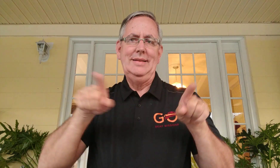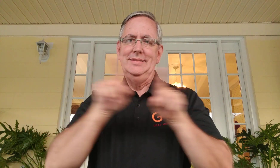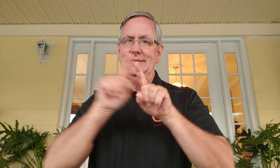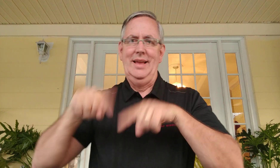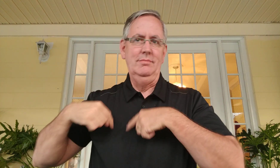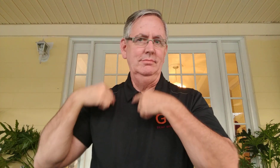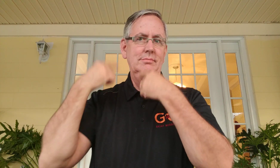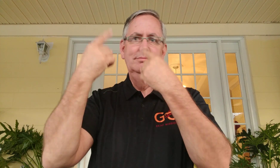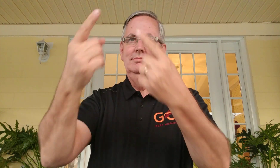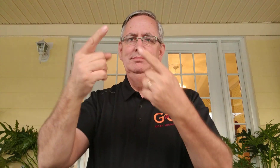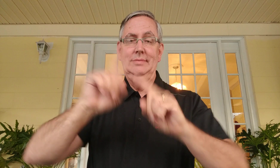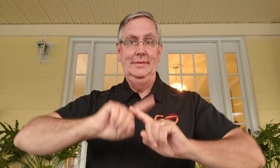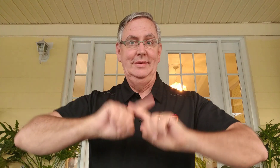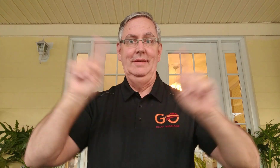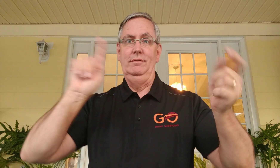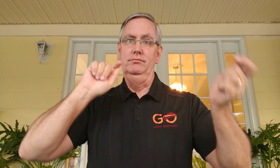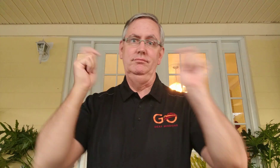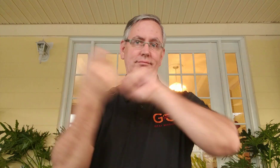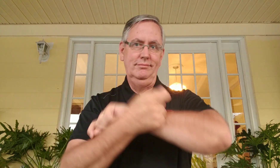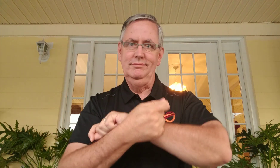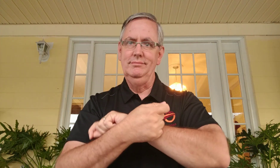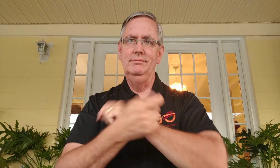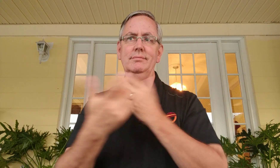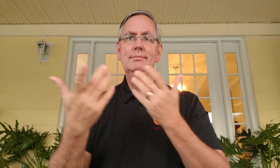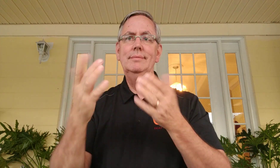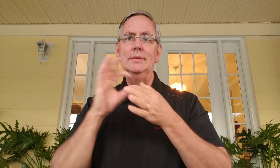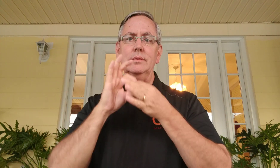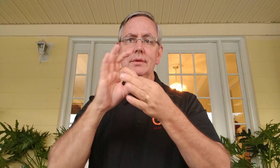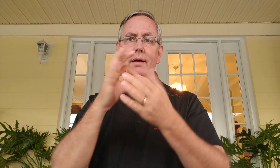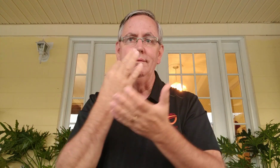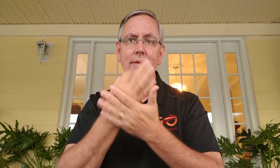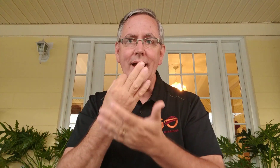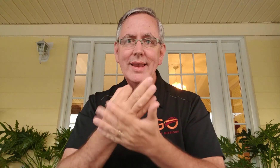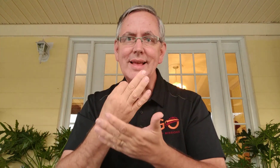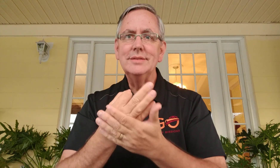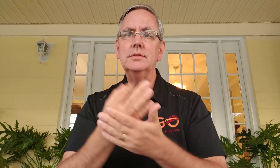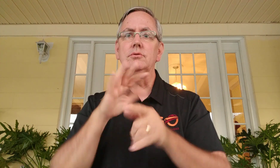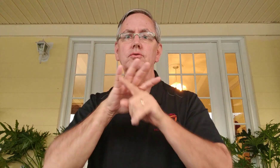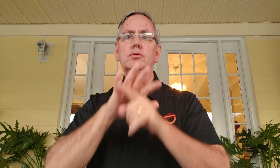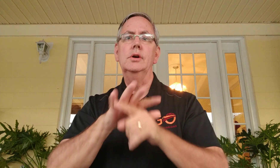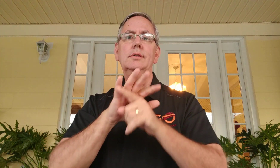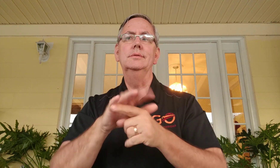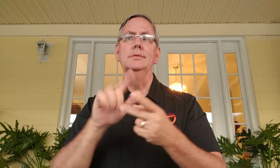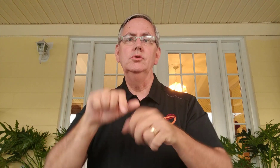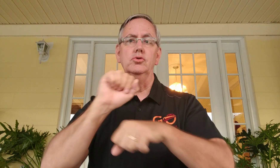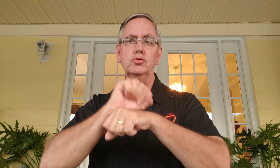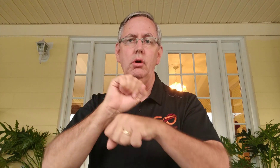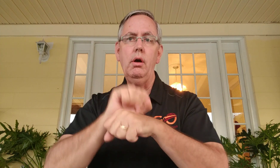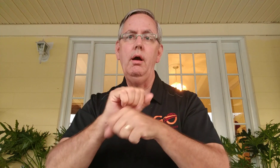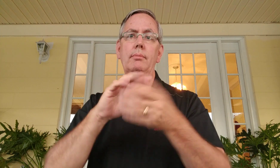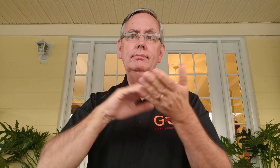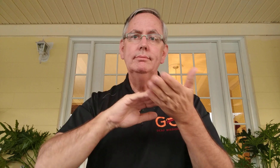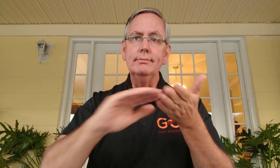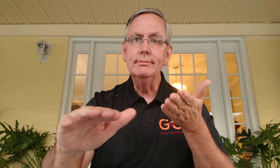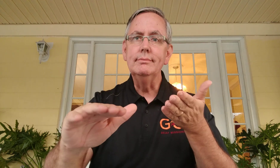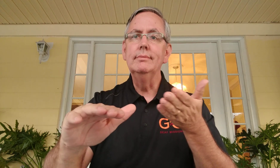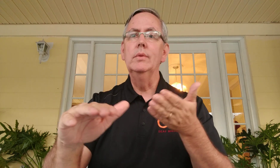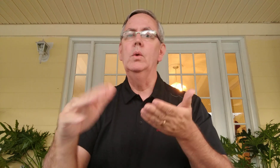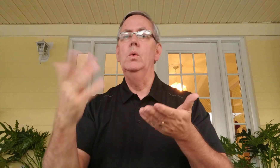Life is not the same as it was. Everything has changed. Things about finances, there's stress about jobs,